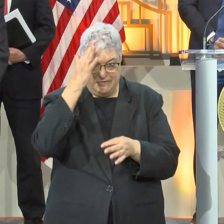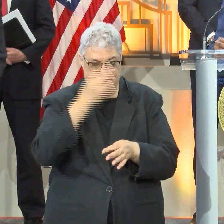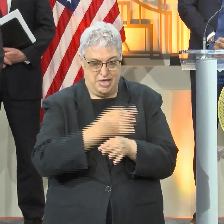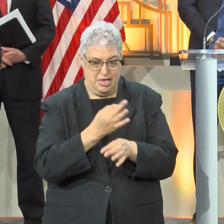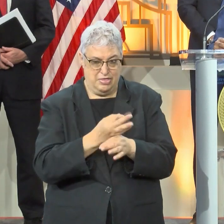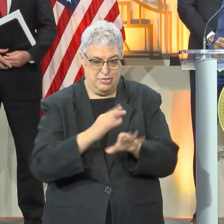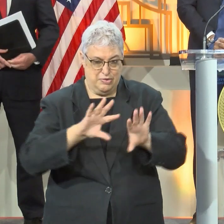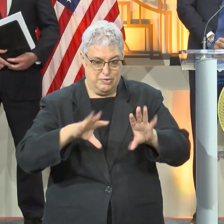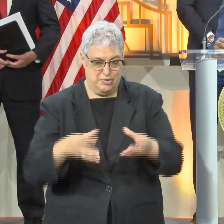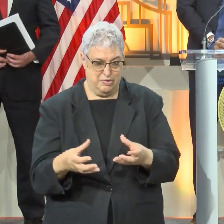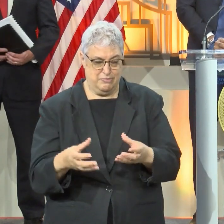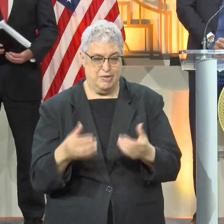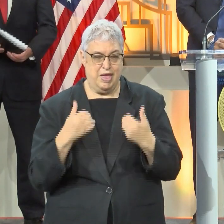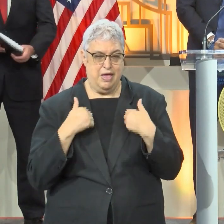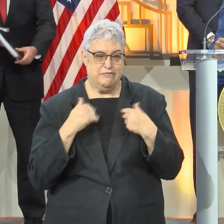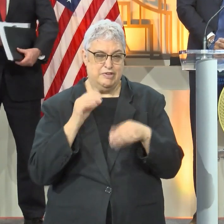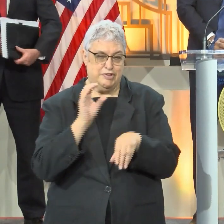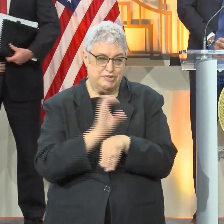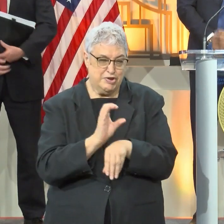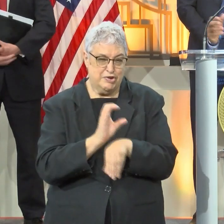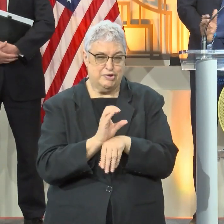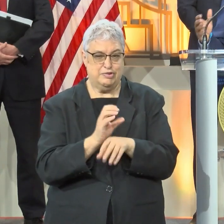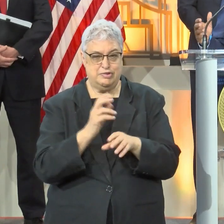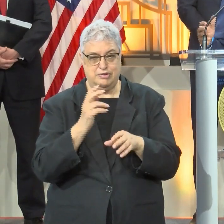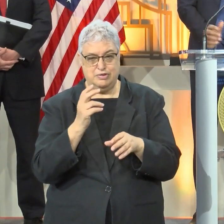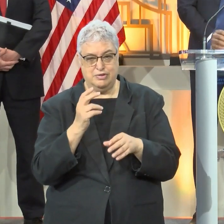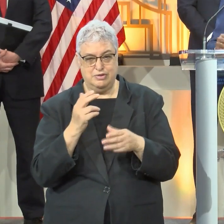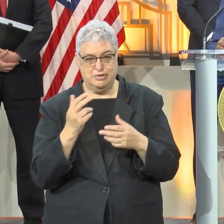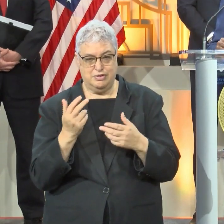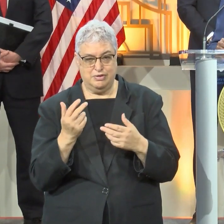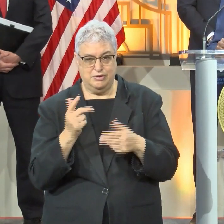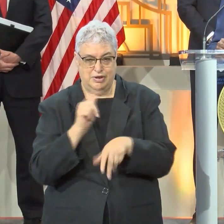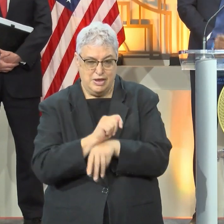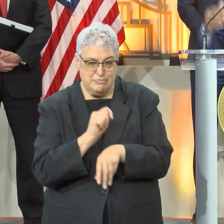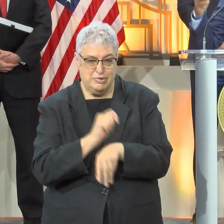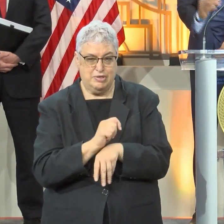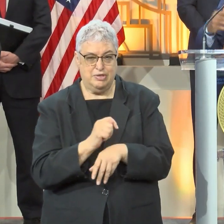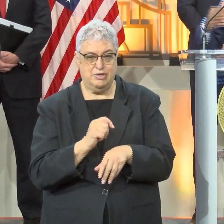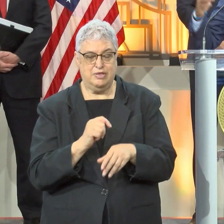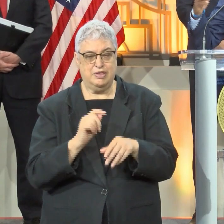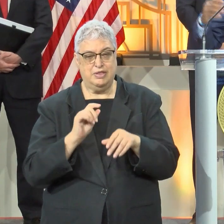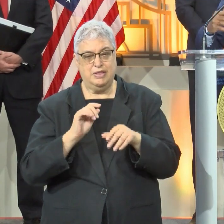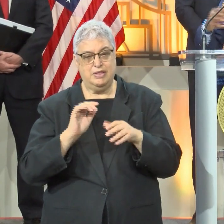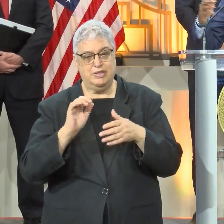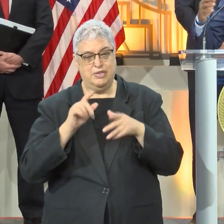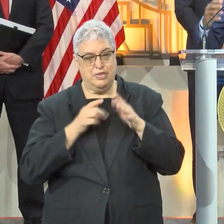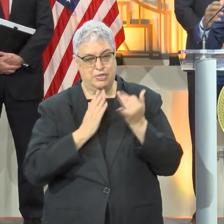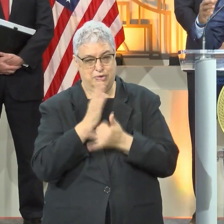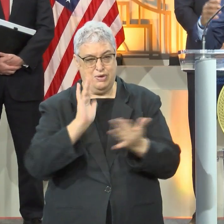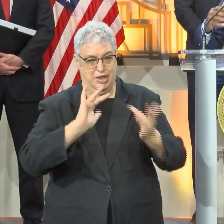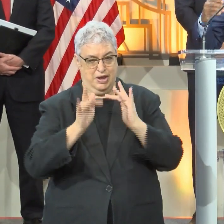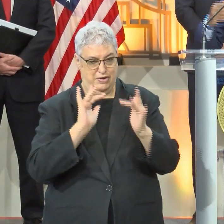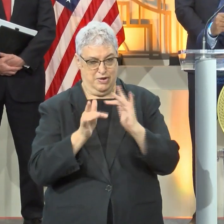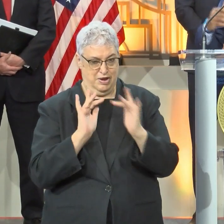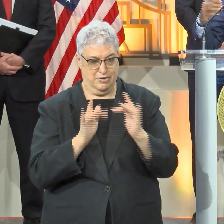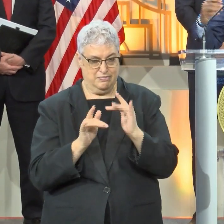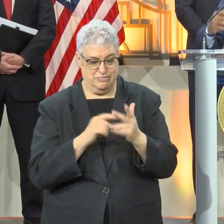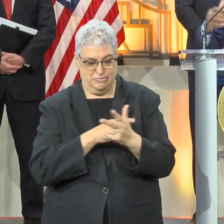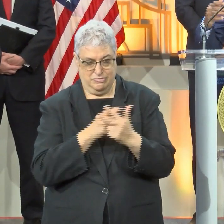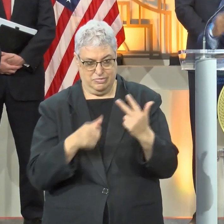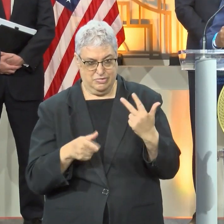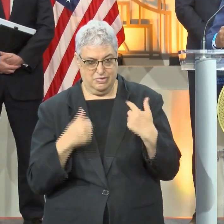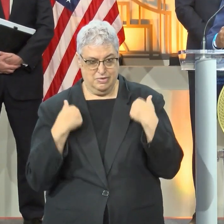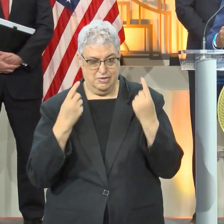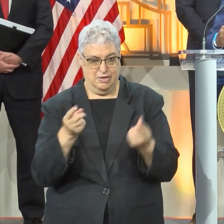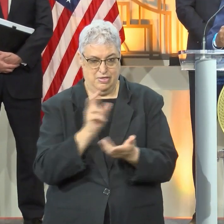have their services worship services virtually and I've asked people to do all of these three all of these three things